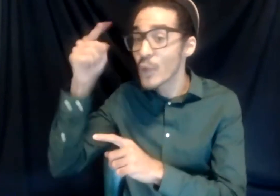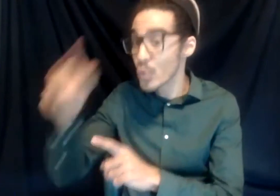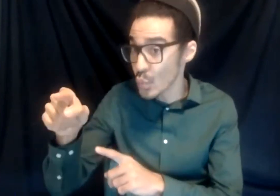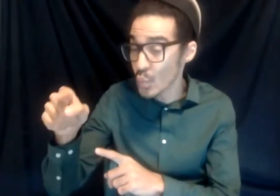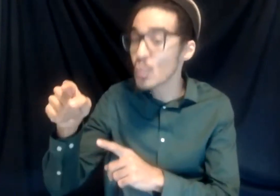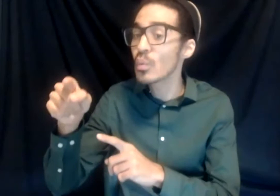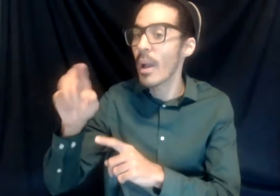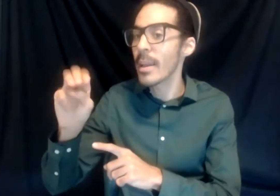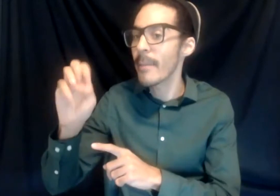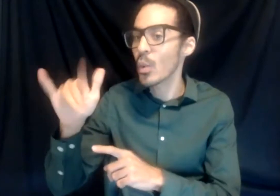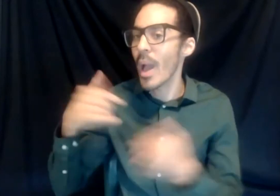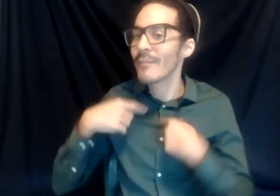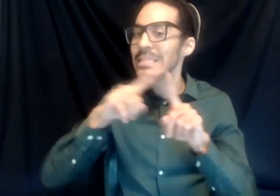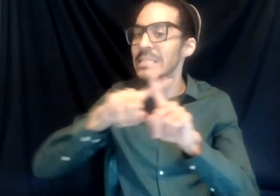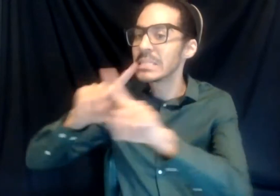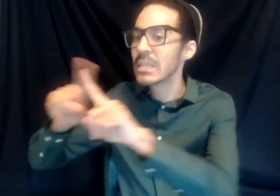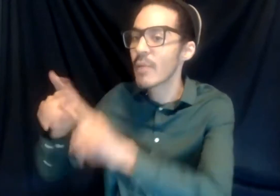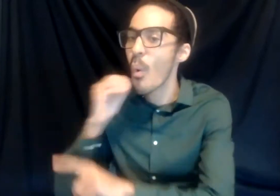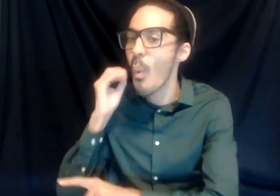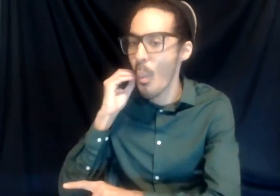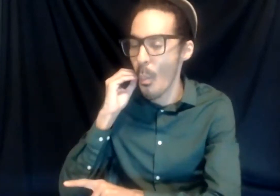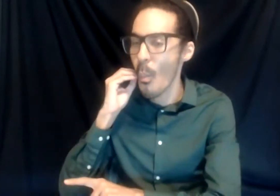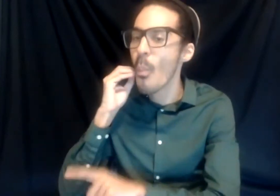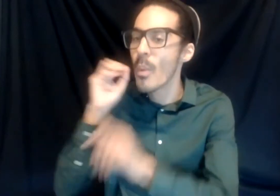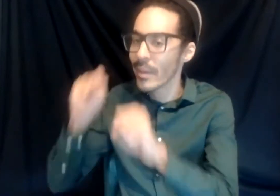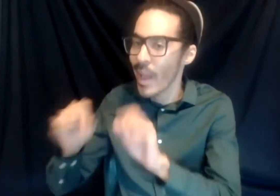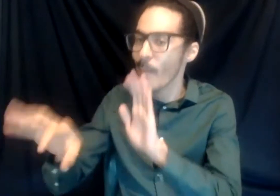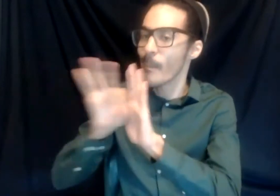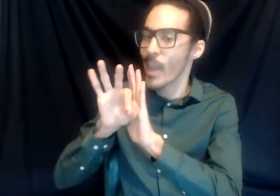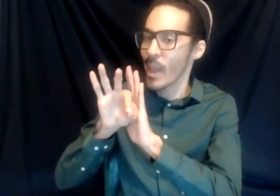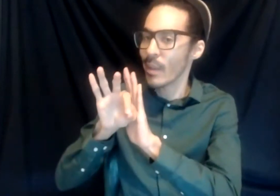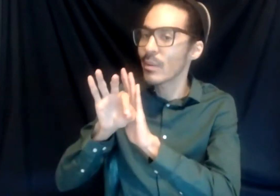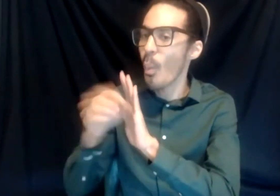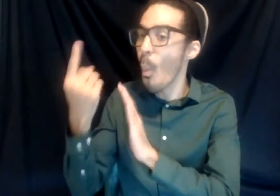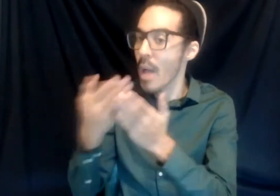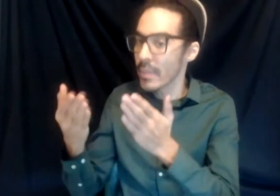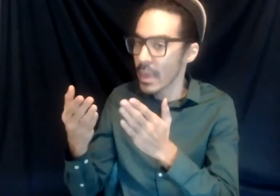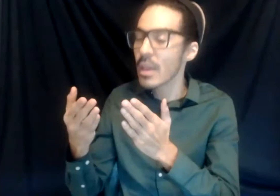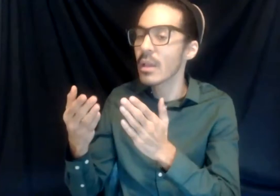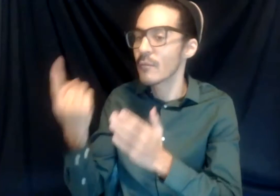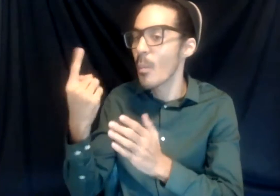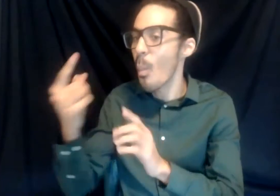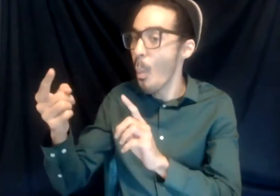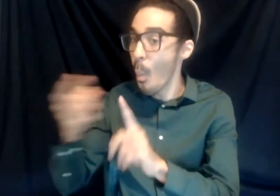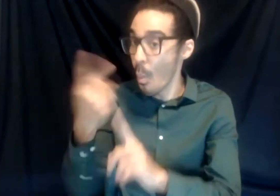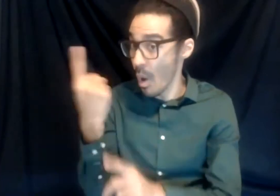homes. And so you can choose to think about one of them or multiple. But as you kind of compare